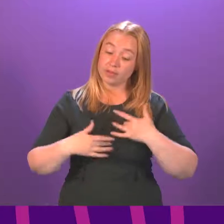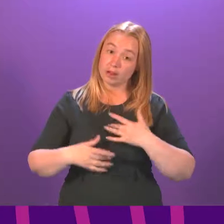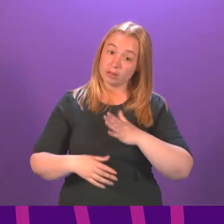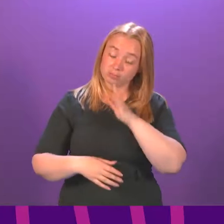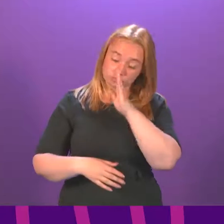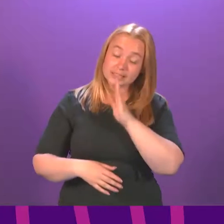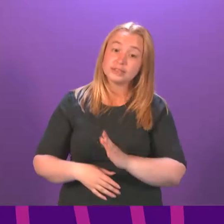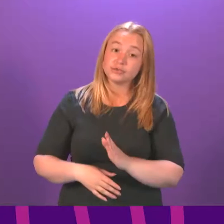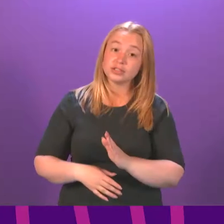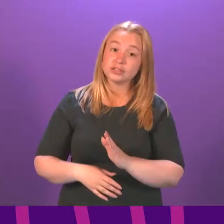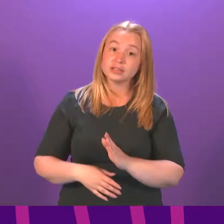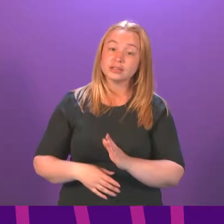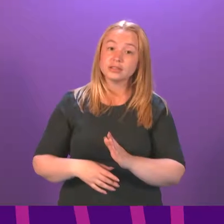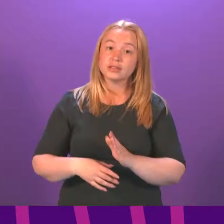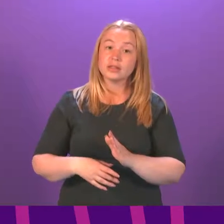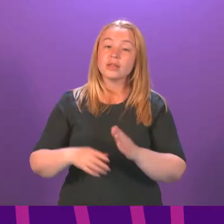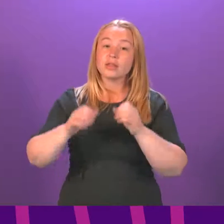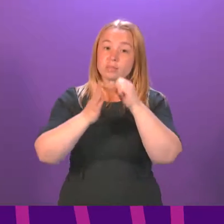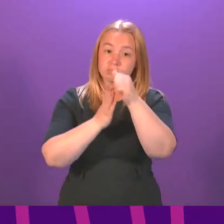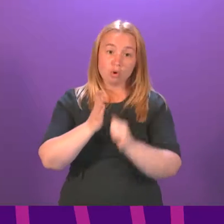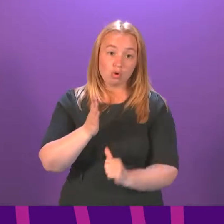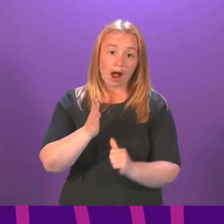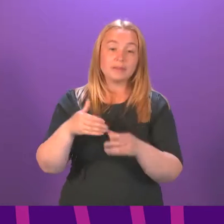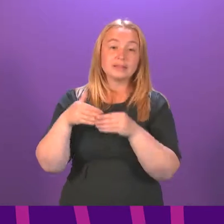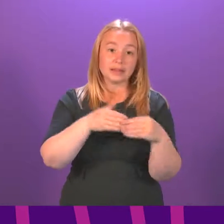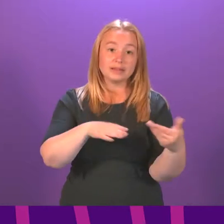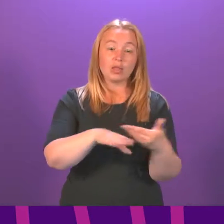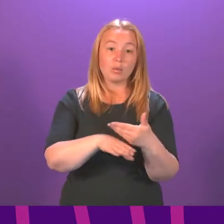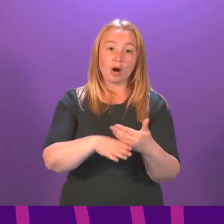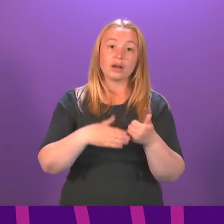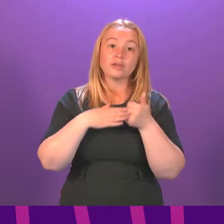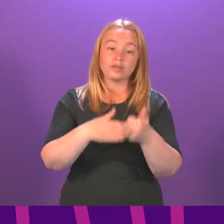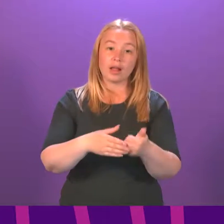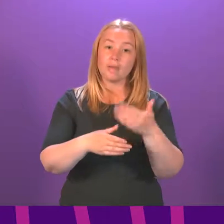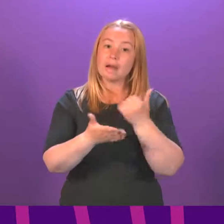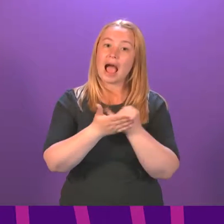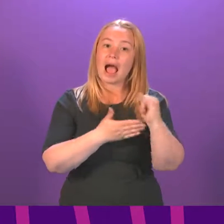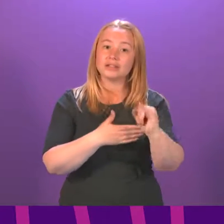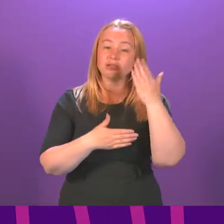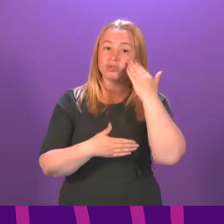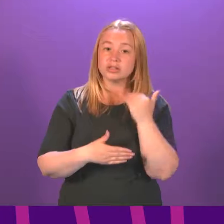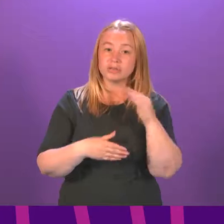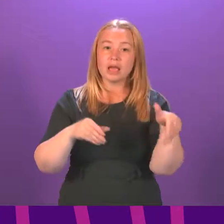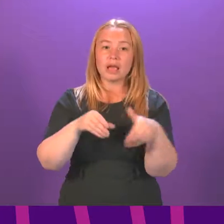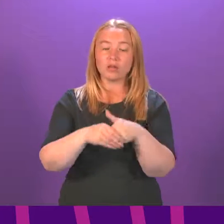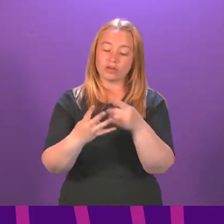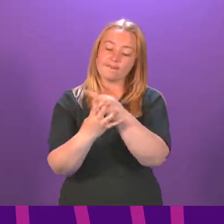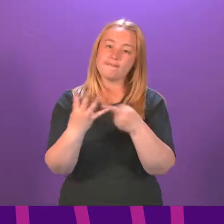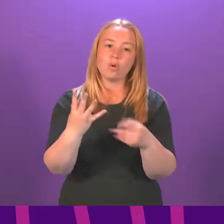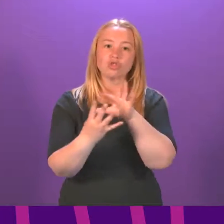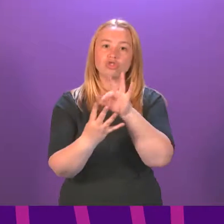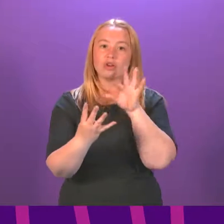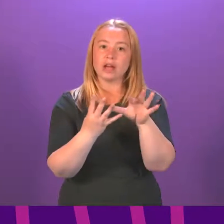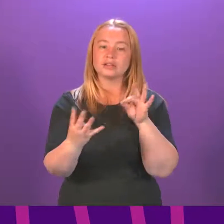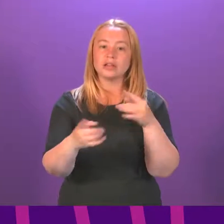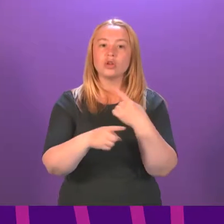Race, Equality and Anti-Racism in Education programme is leading the work, and that very much does include, as one of its four strands, school